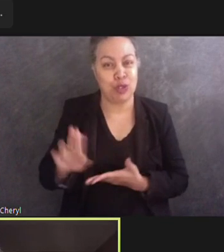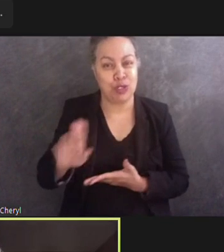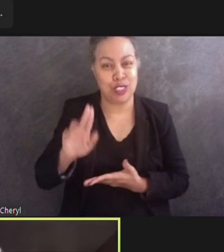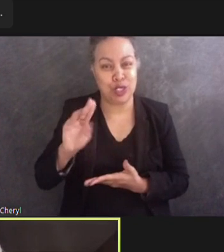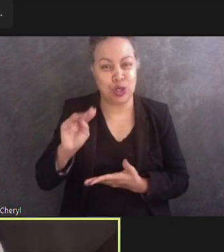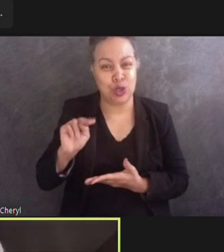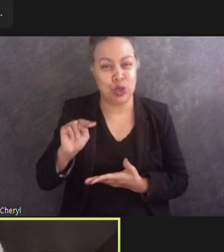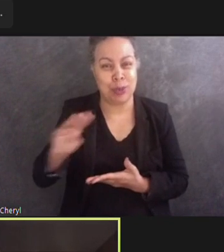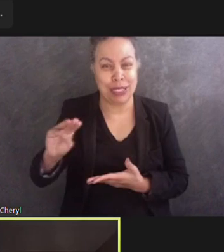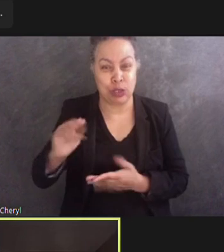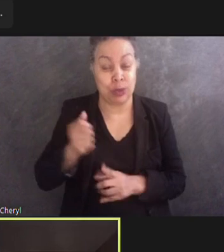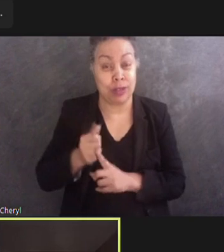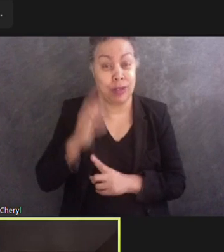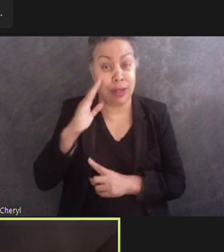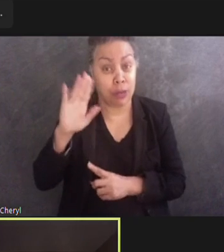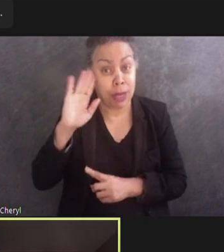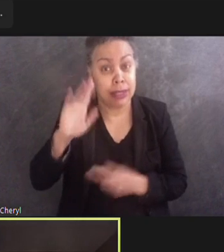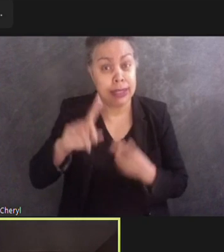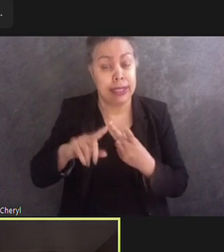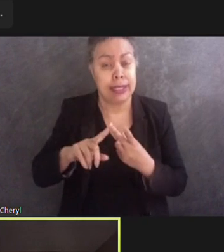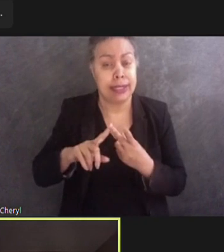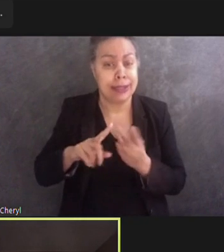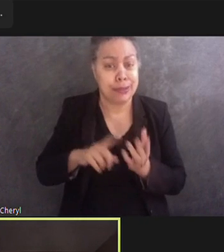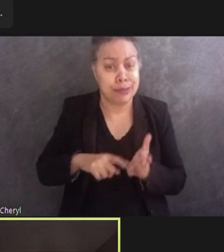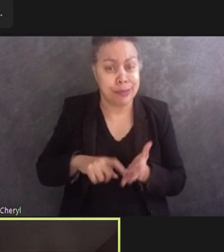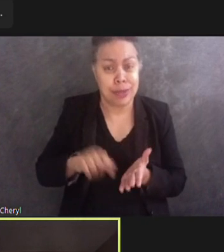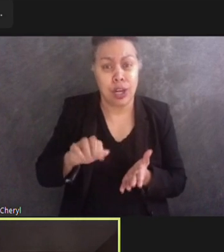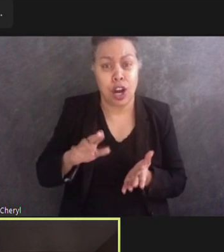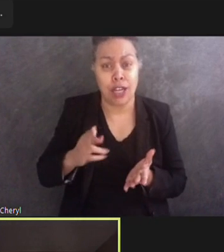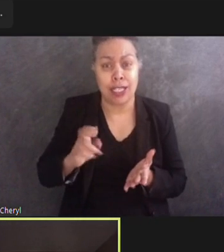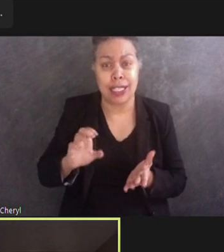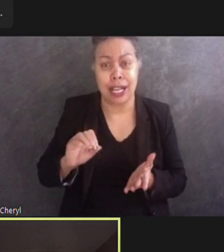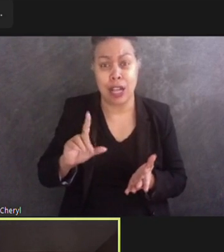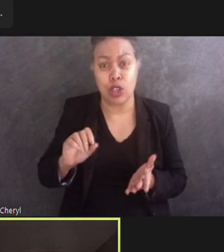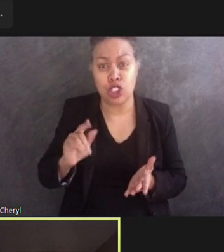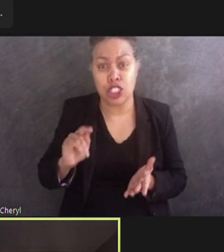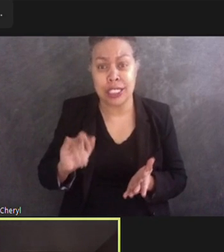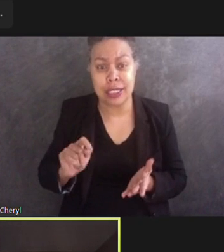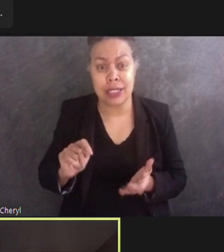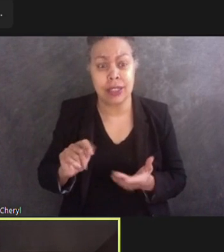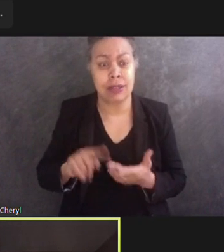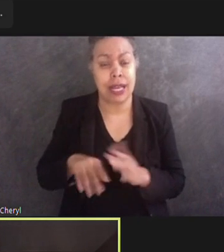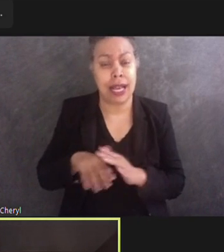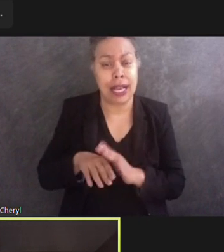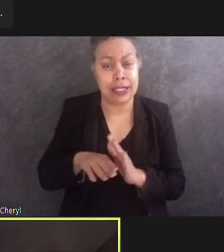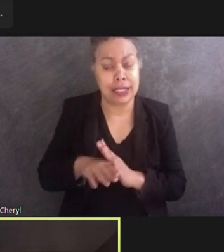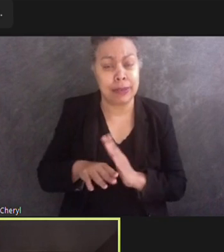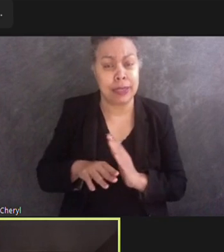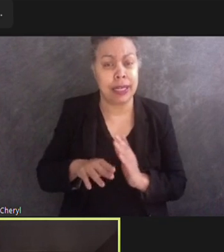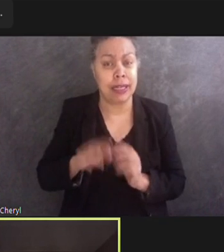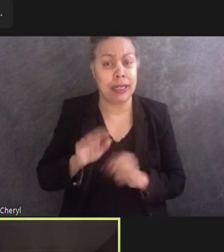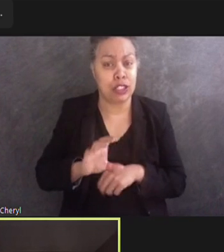archaeologist, accessibility consultant, professor, preservationist, and principal of her own